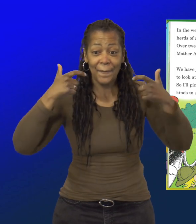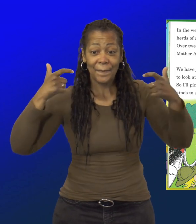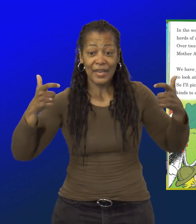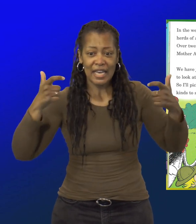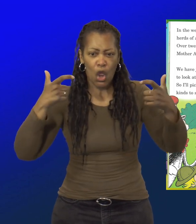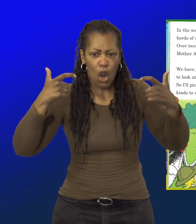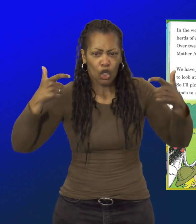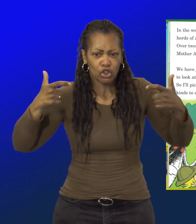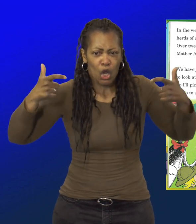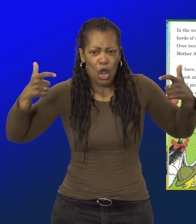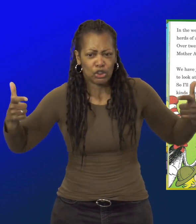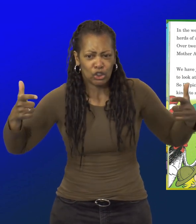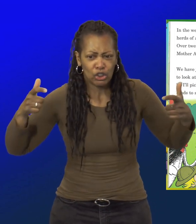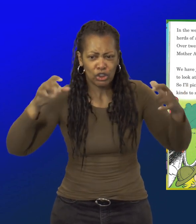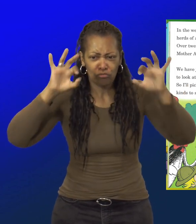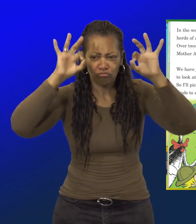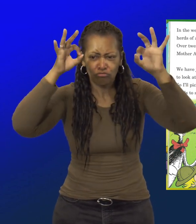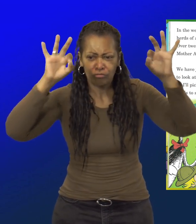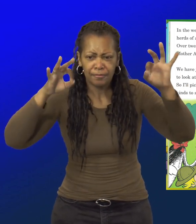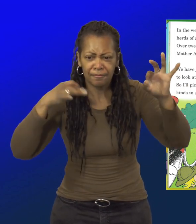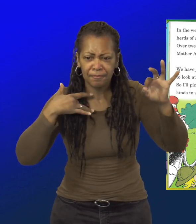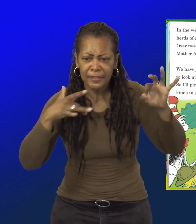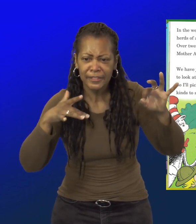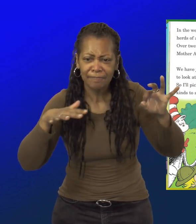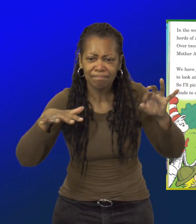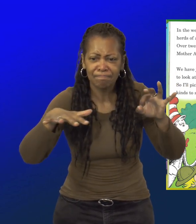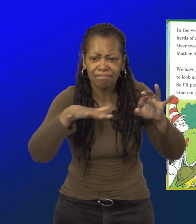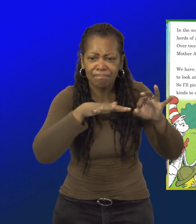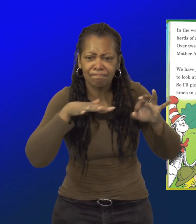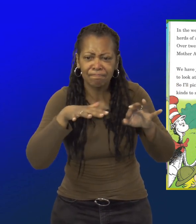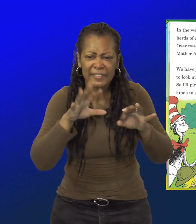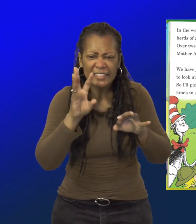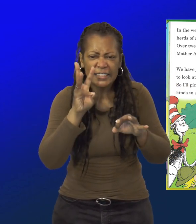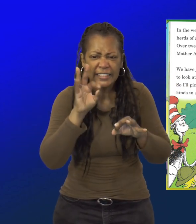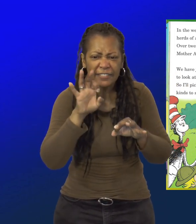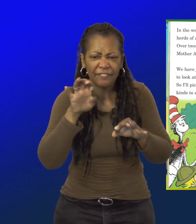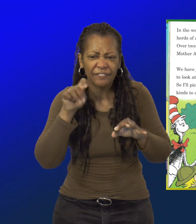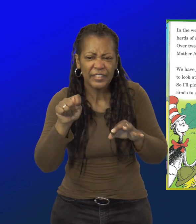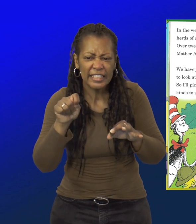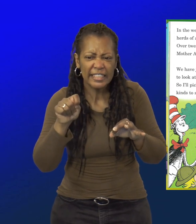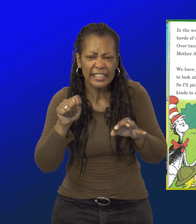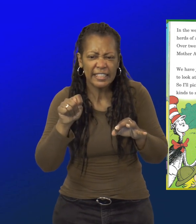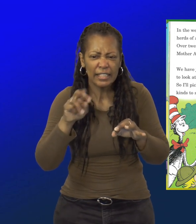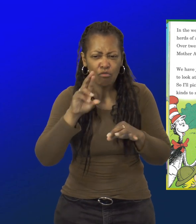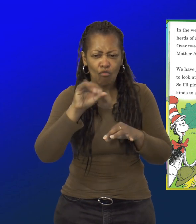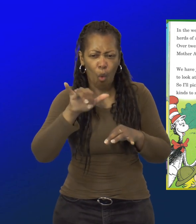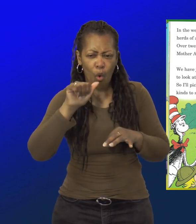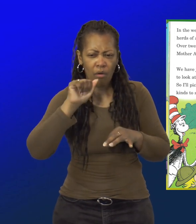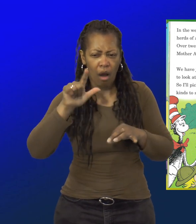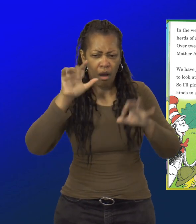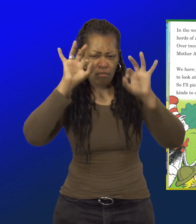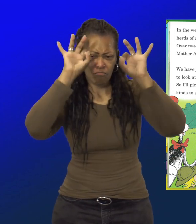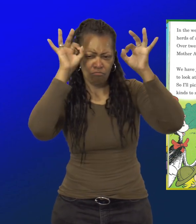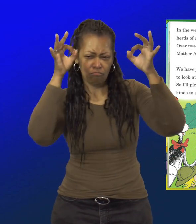Elond is the largest. It measures six feet. The royal